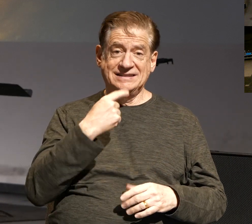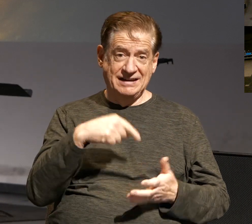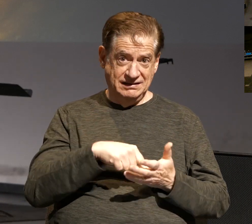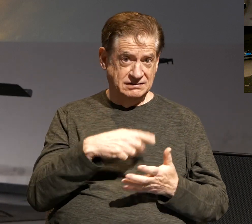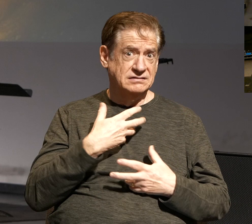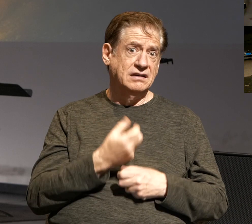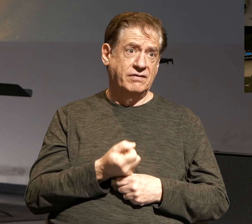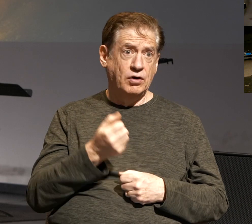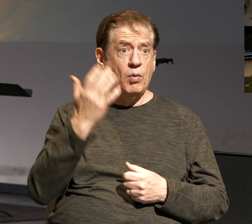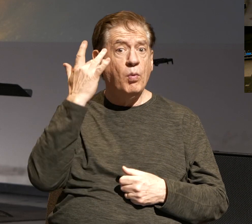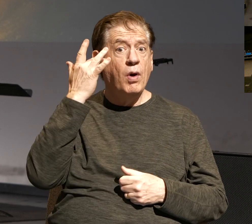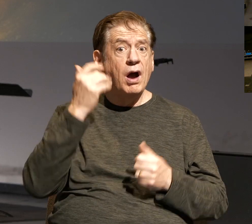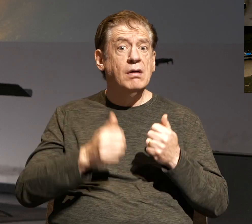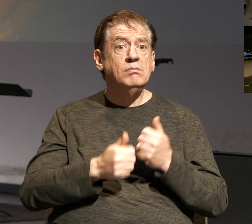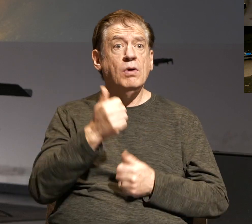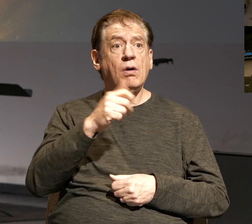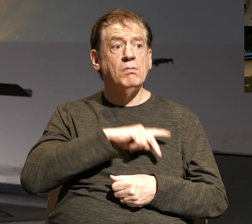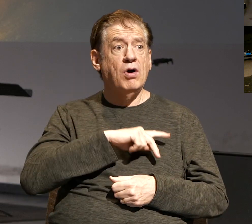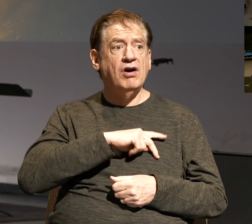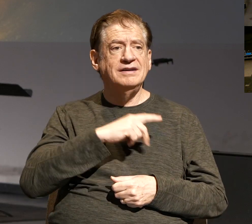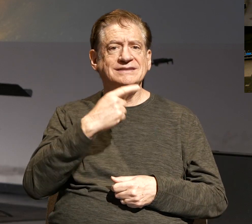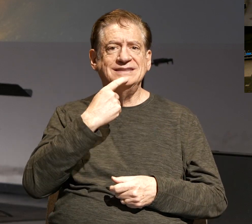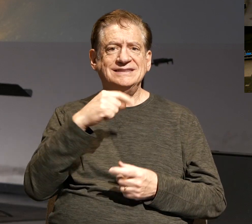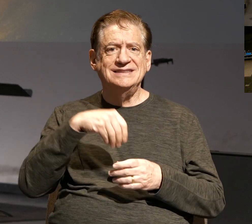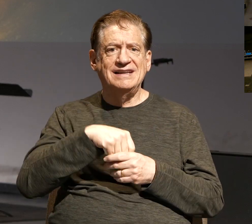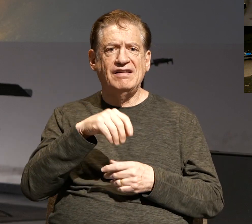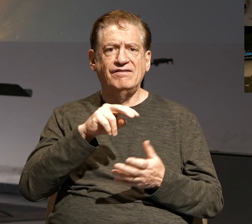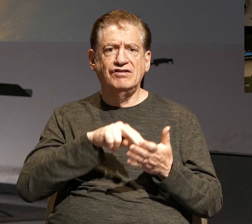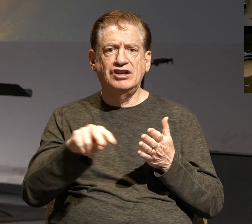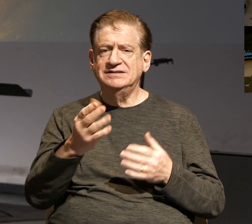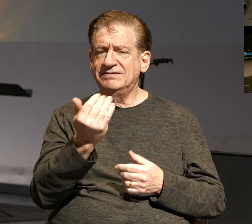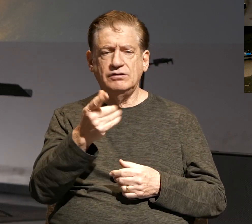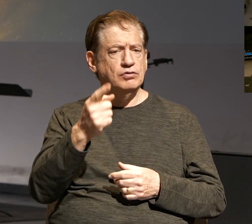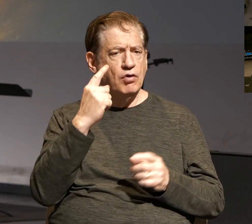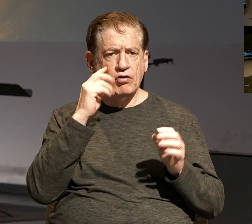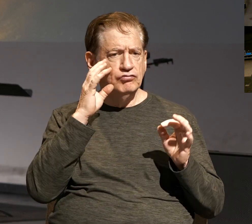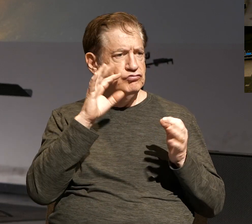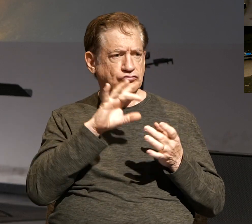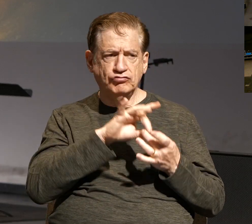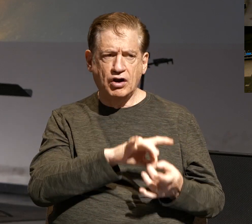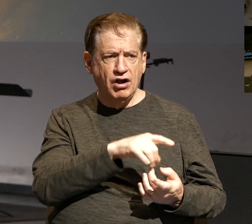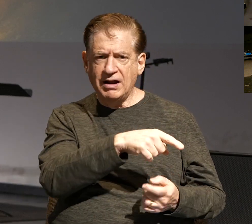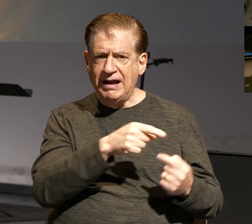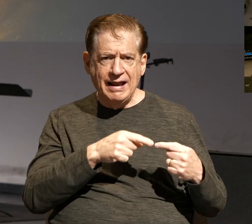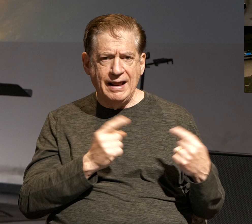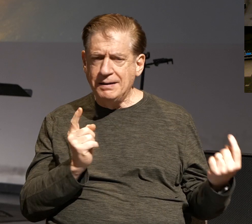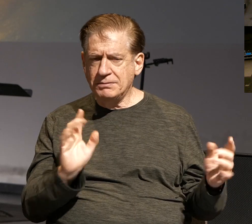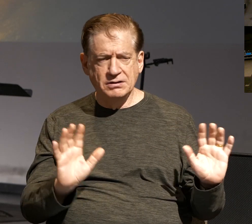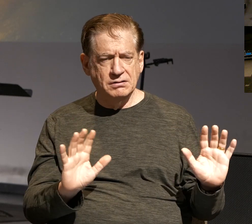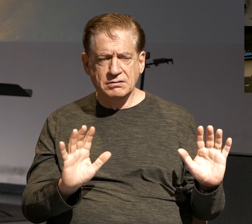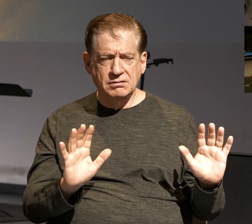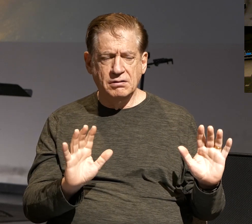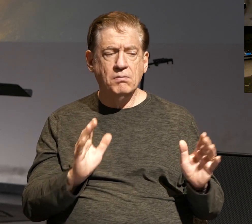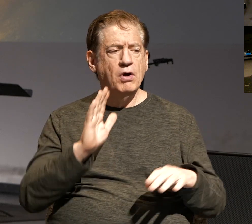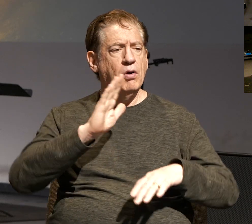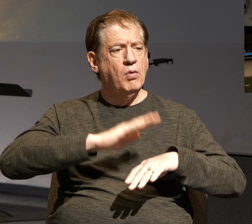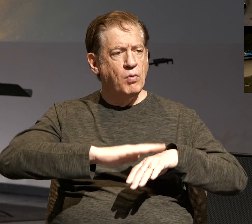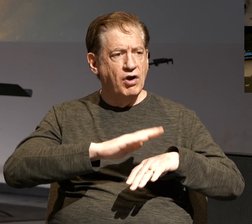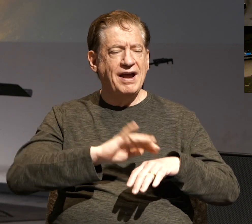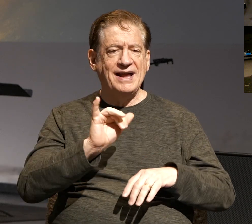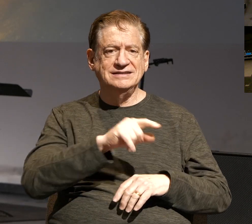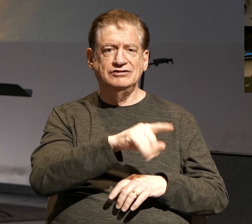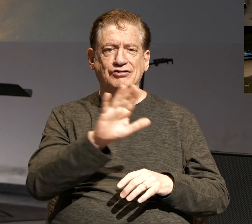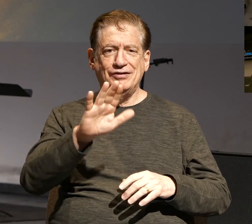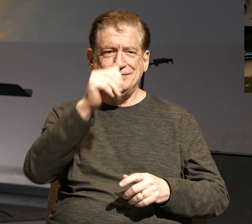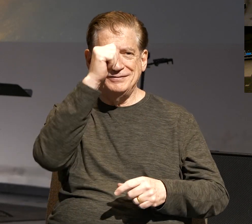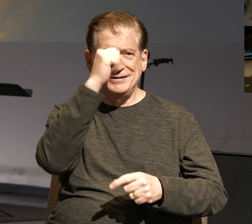confidence mostly because of what Paul says in verse 15. Do not regard him as an enemy, but warn him as a brother.